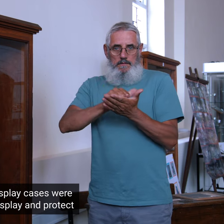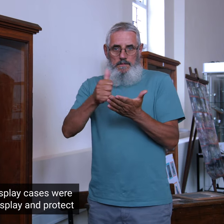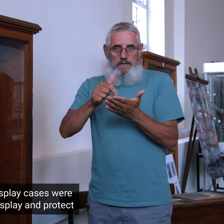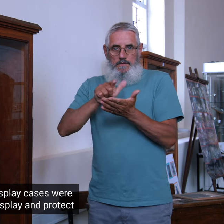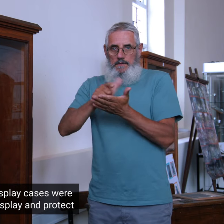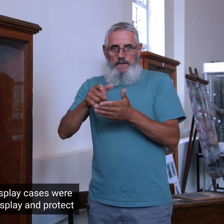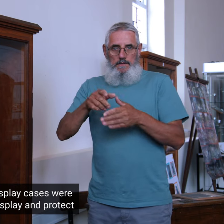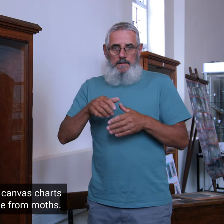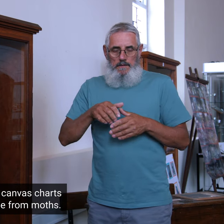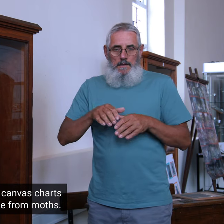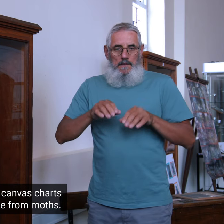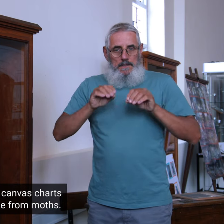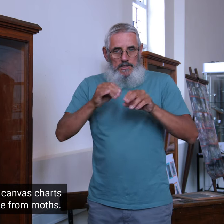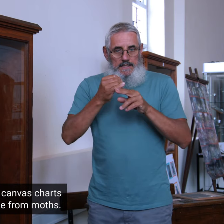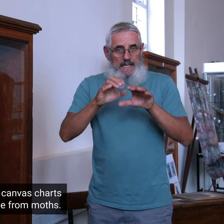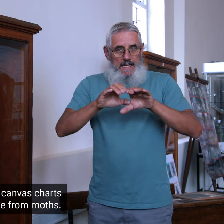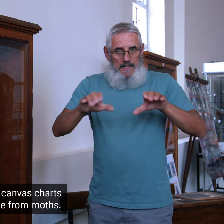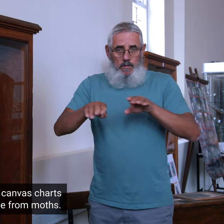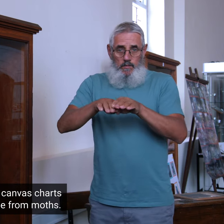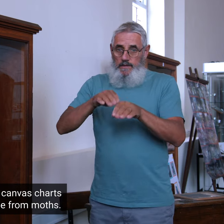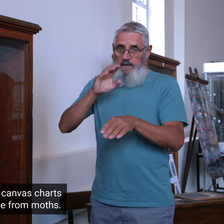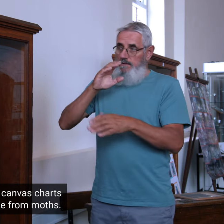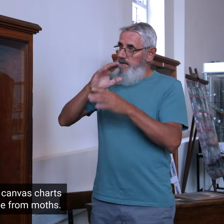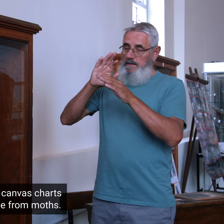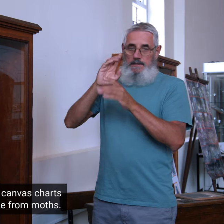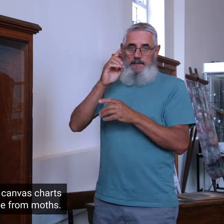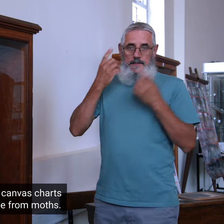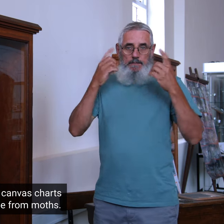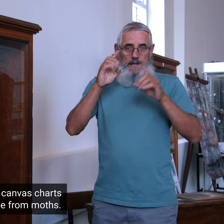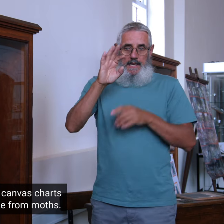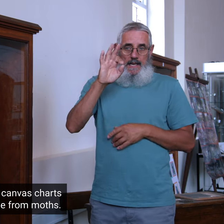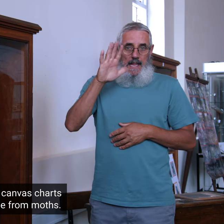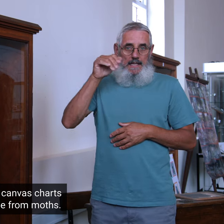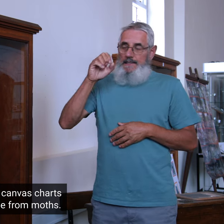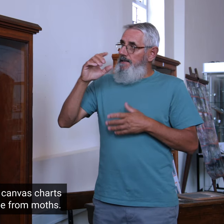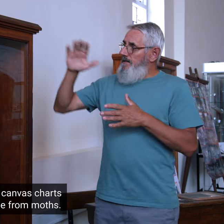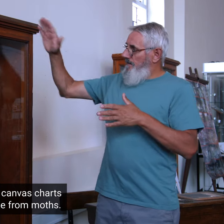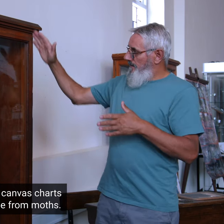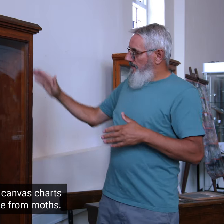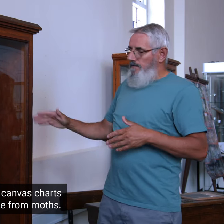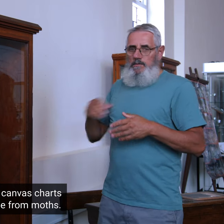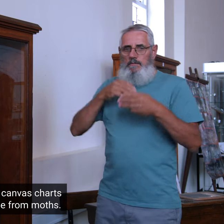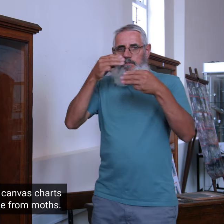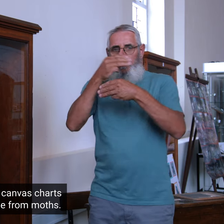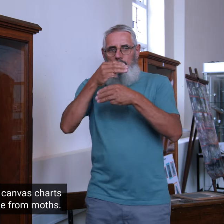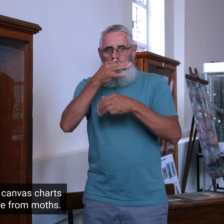glass display cases were used to hold, display and protect the valuable canvas charts